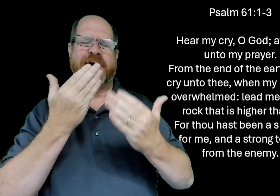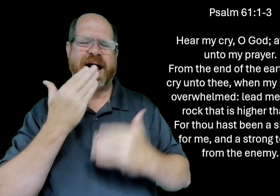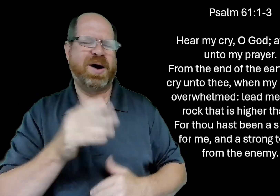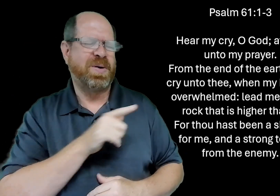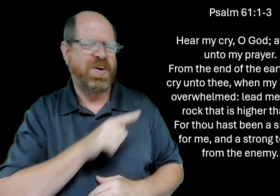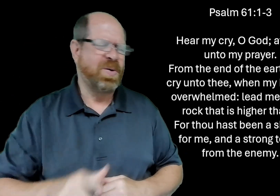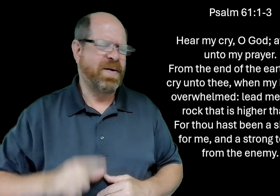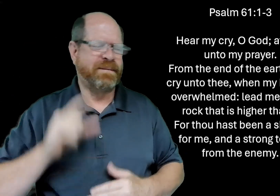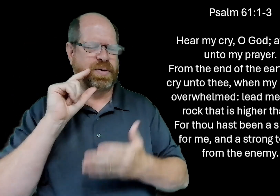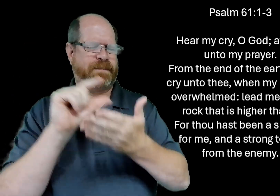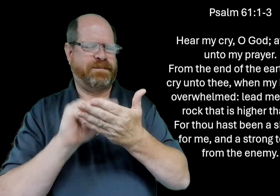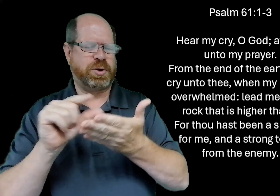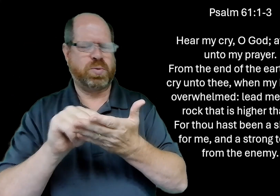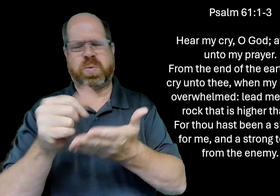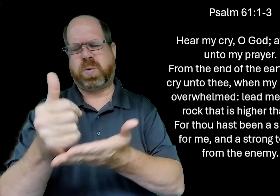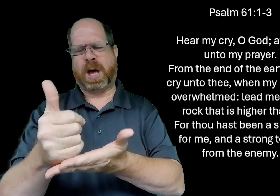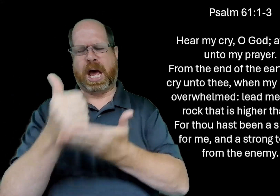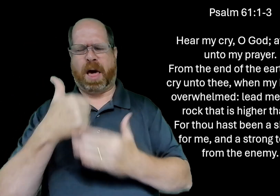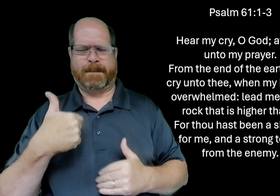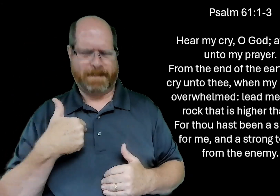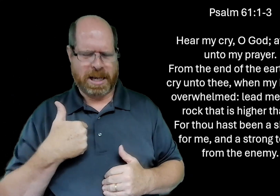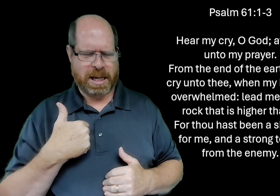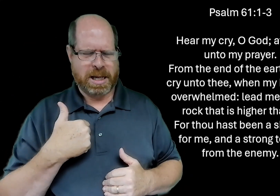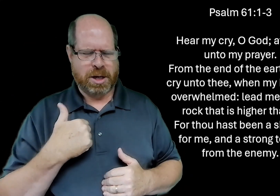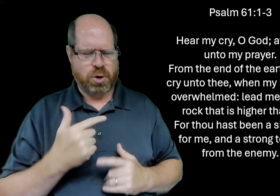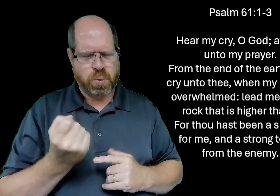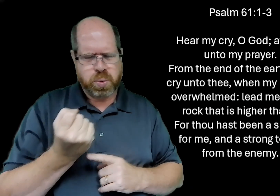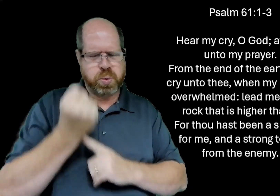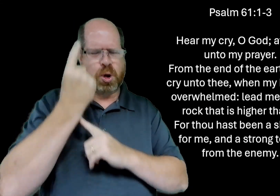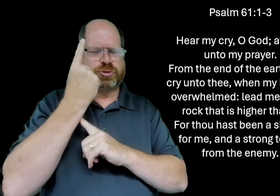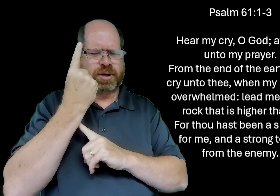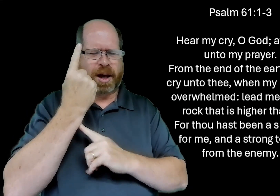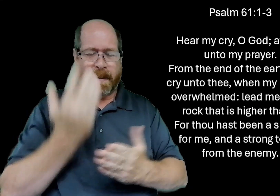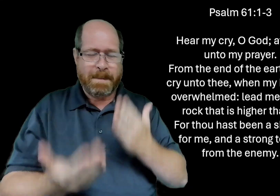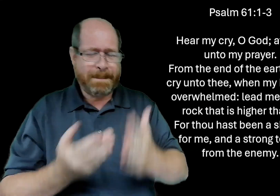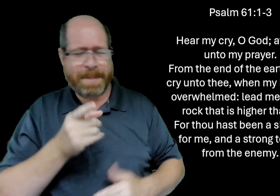father we really thank you lord for the scripture that helps us to understand